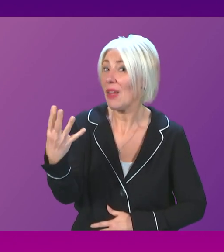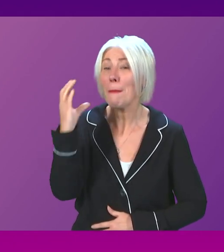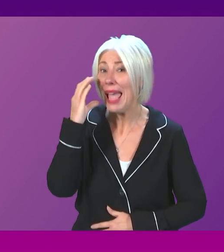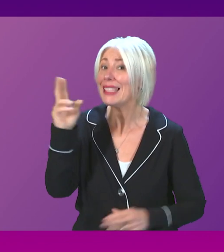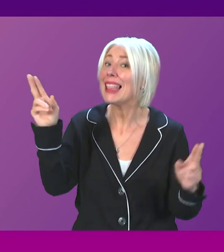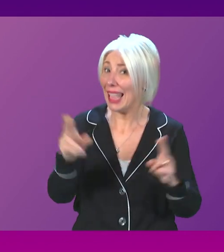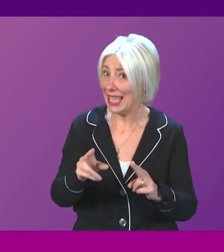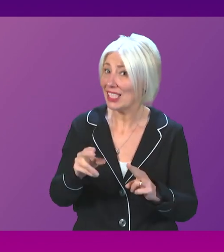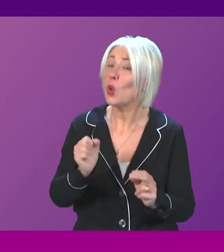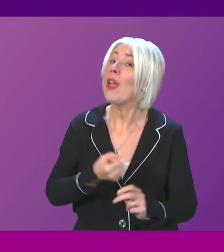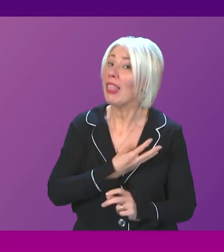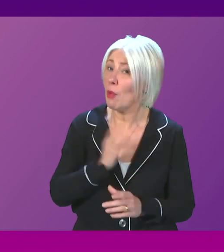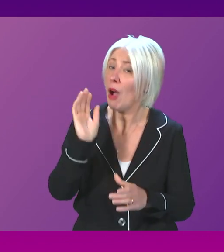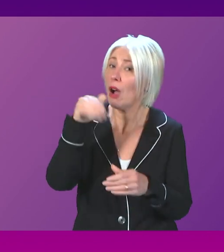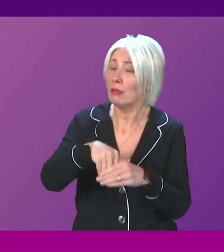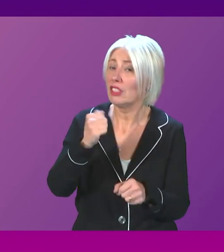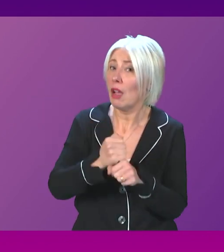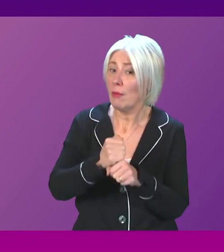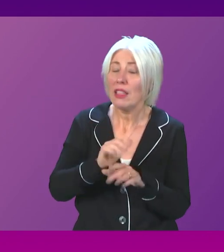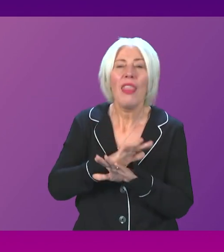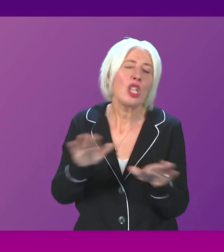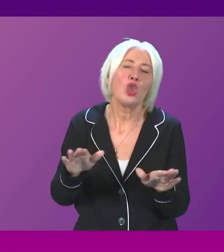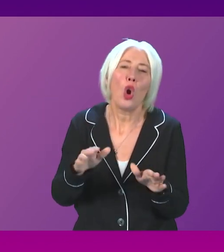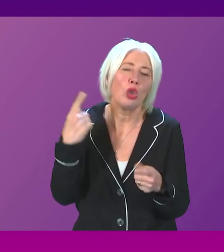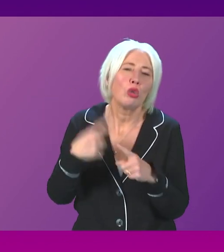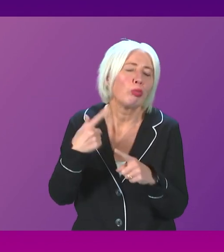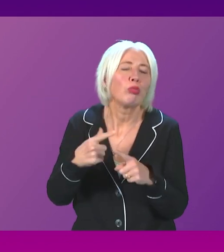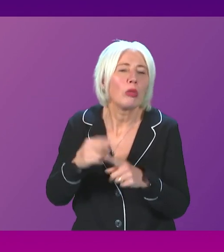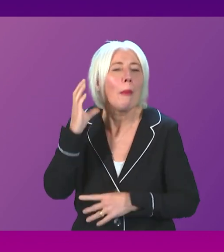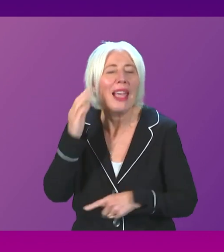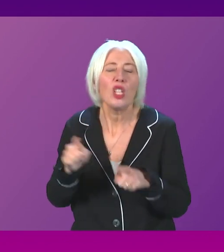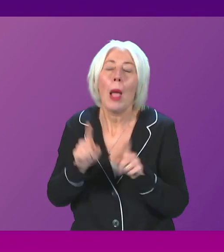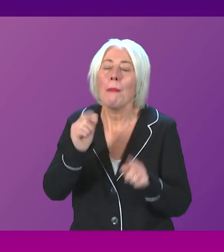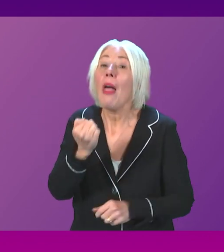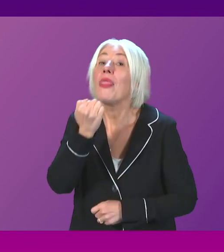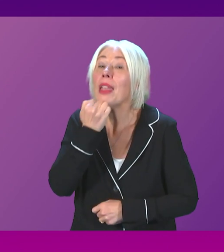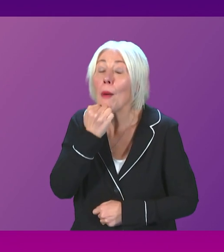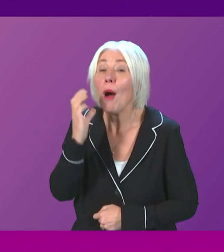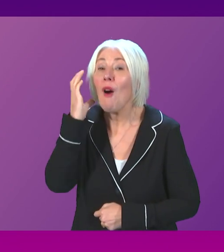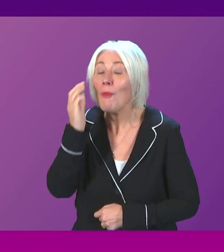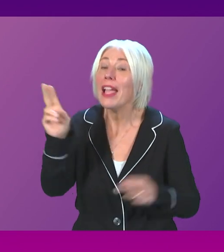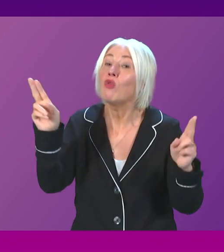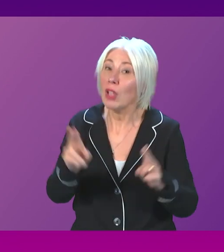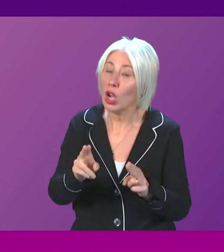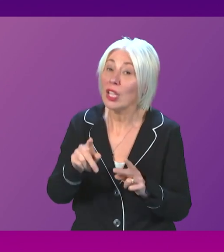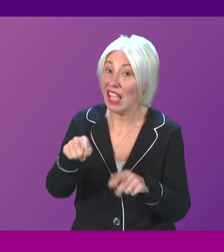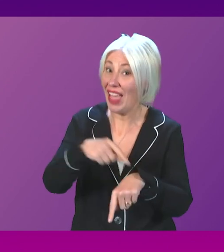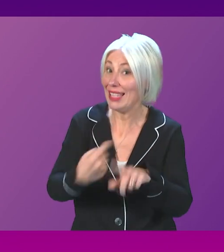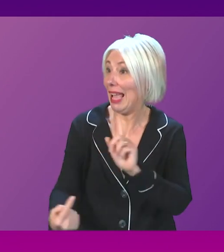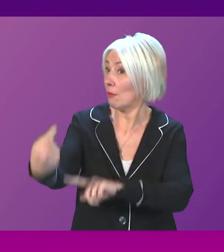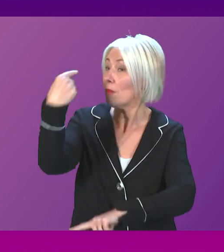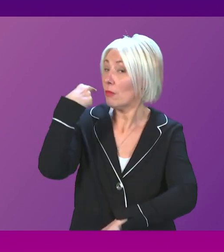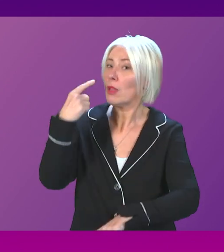So that does indeed include non-acute beds, but the rate of bed reductions, which at the time, of course, was